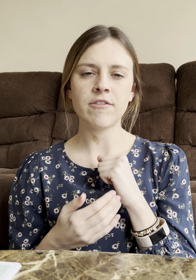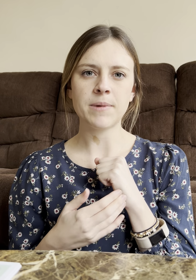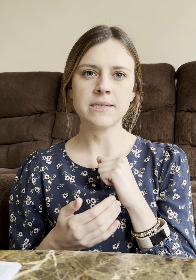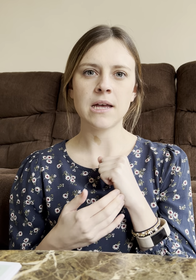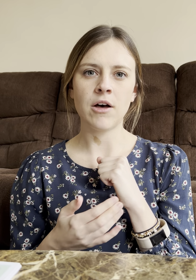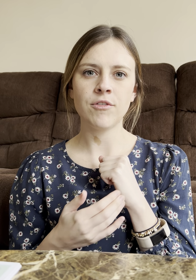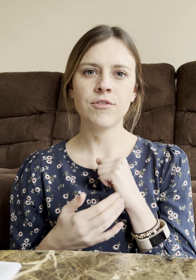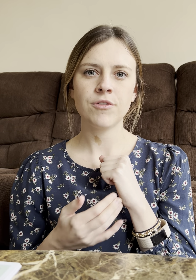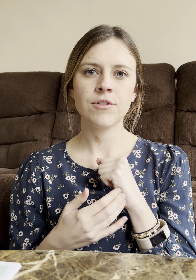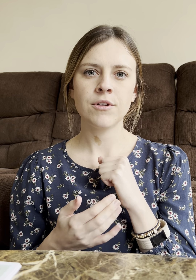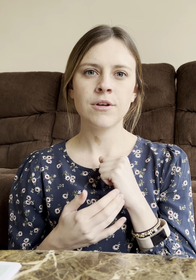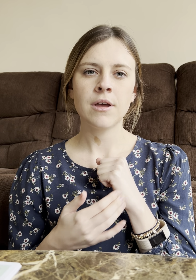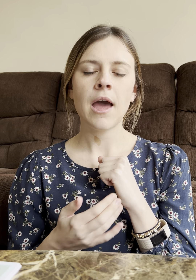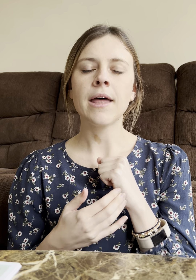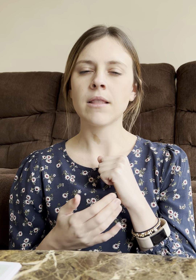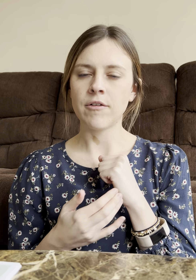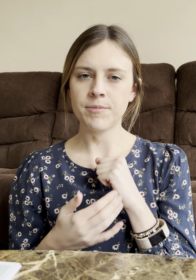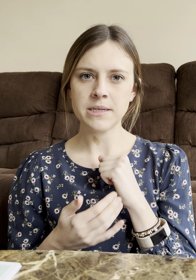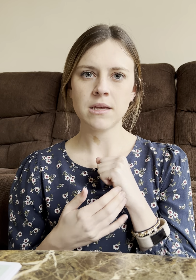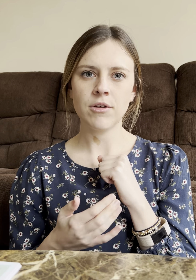myself and love myself.